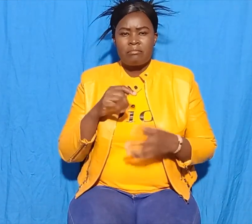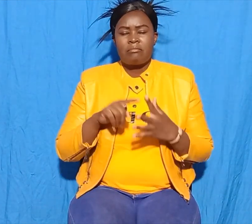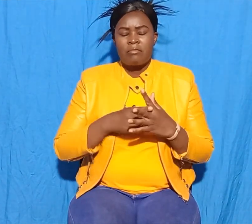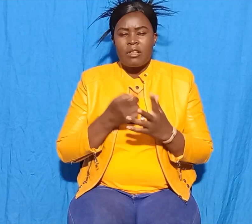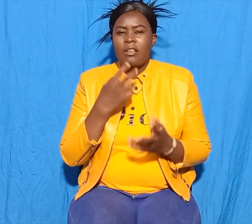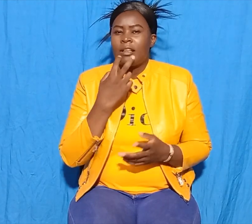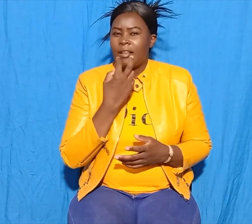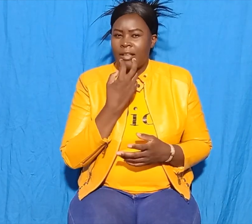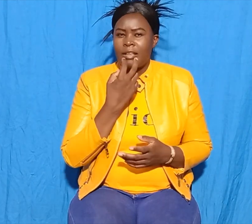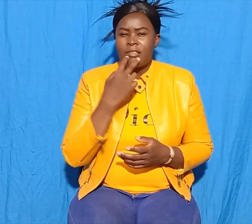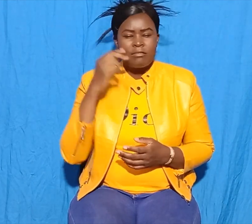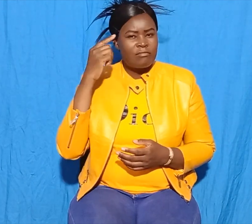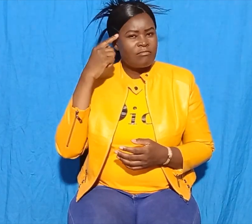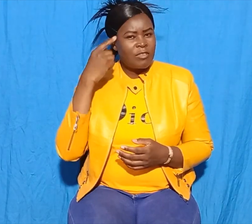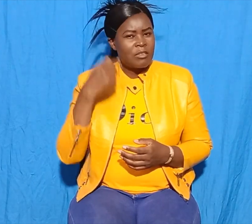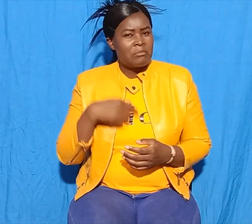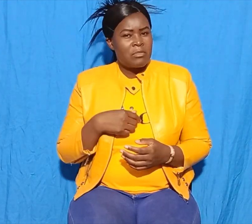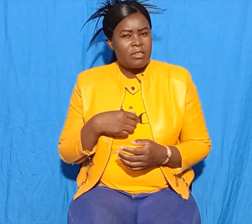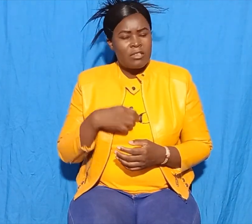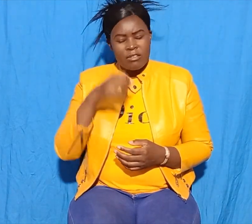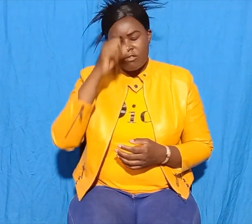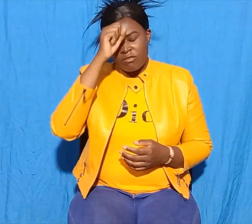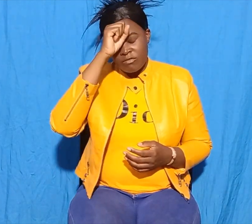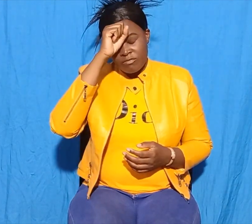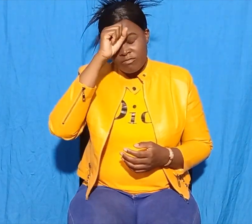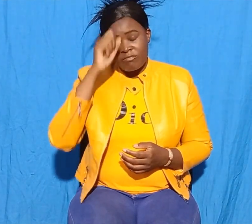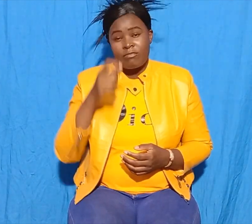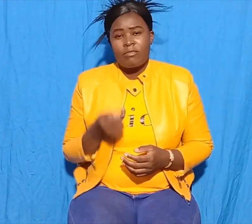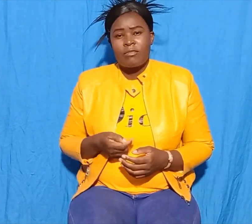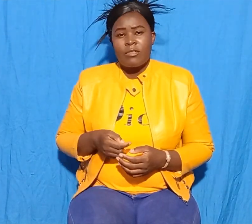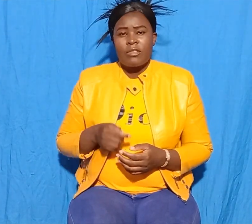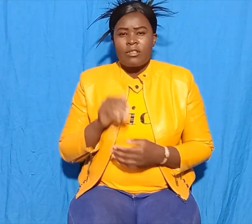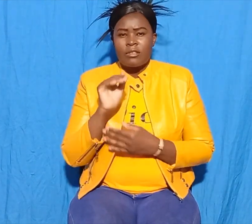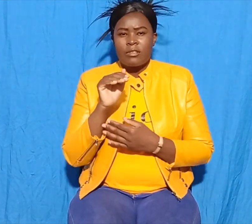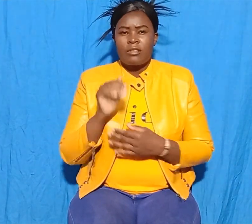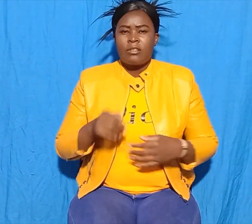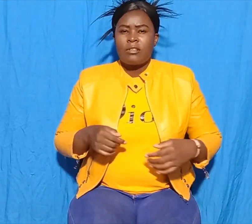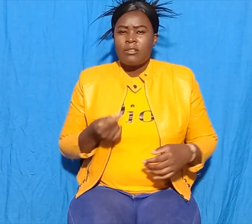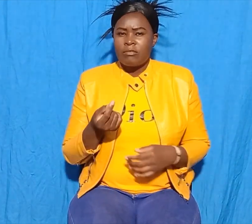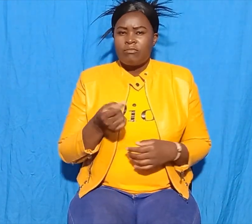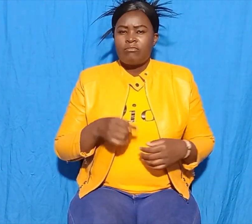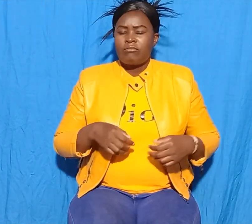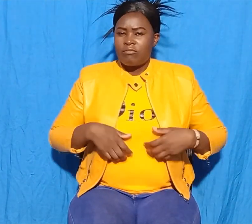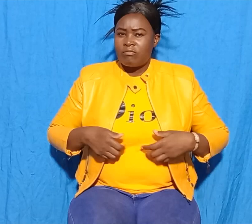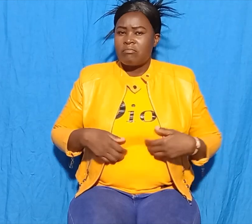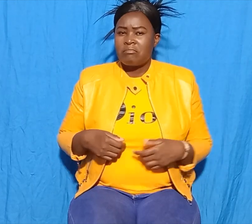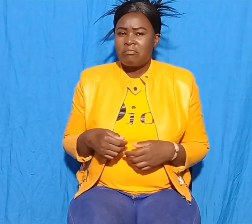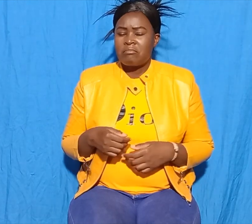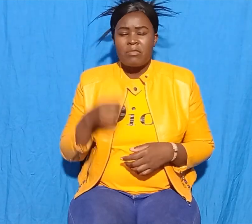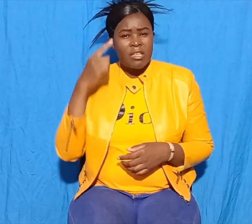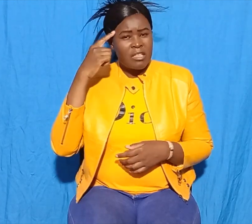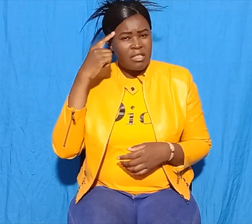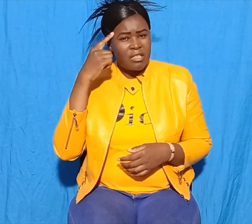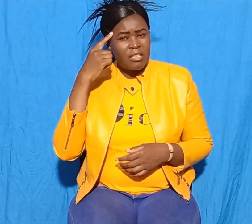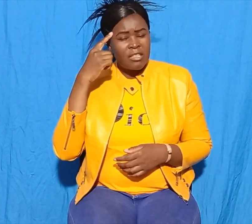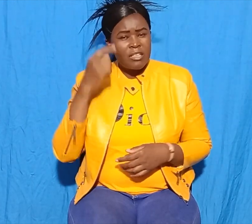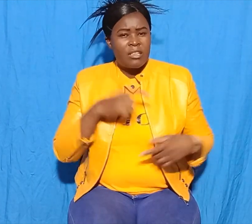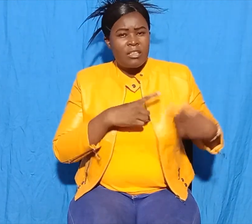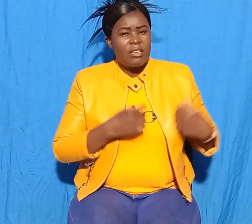want to give my heart to your big bad chief and then die? But you said your heart